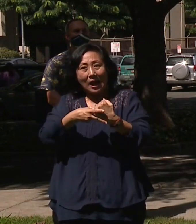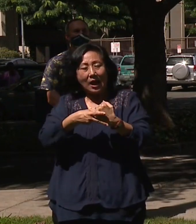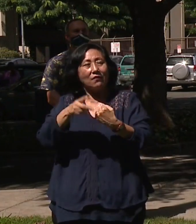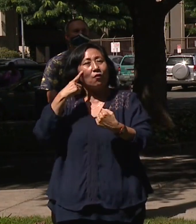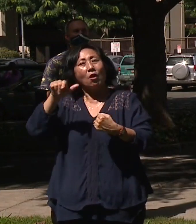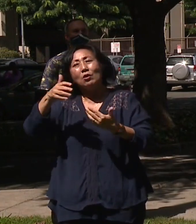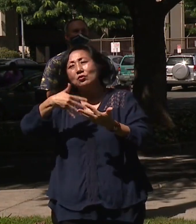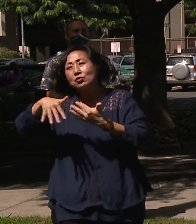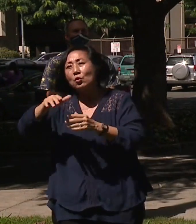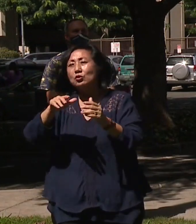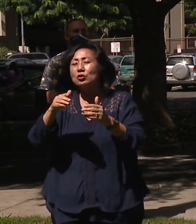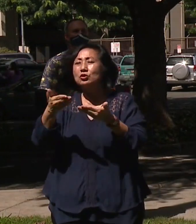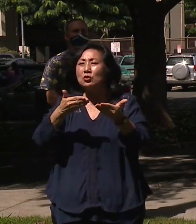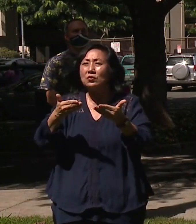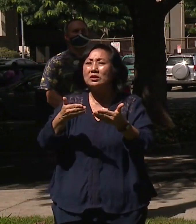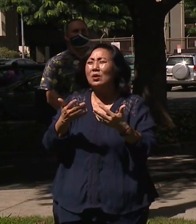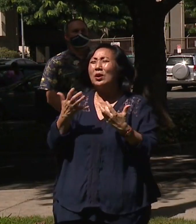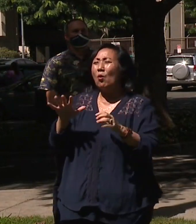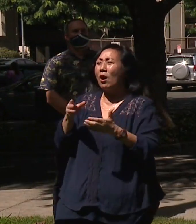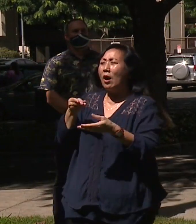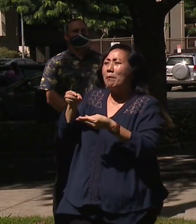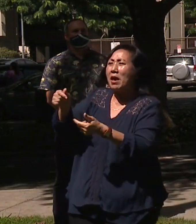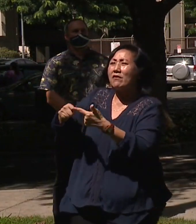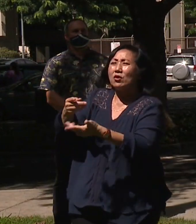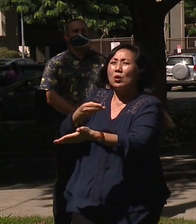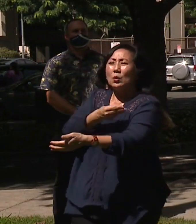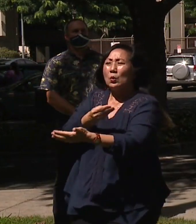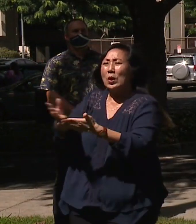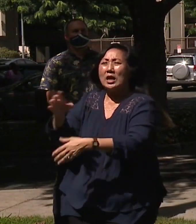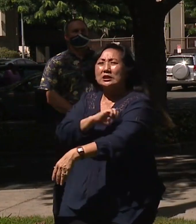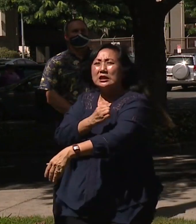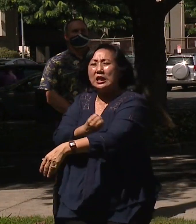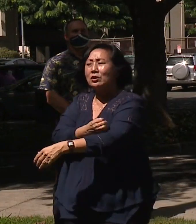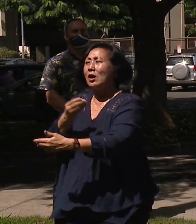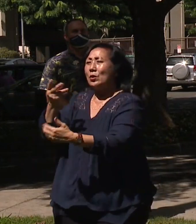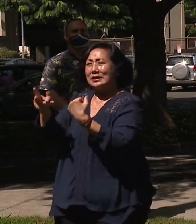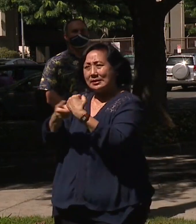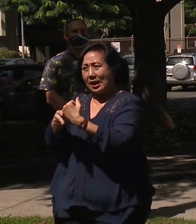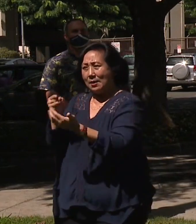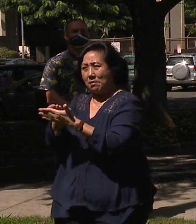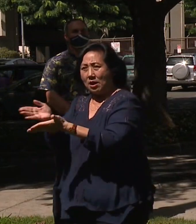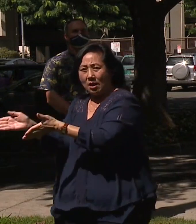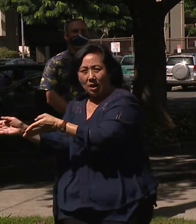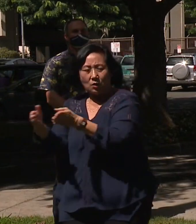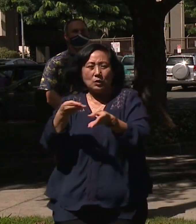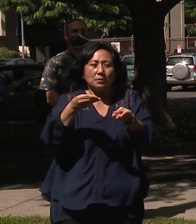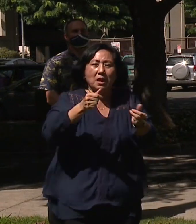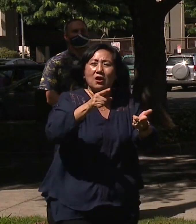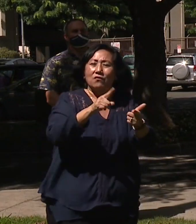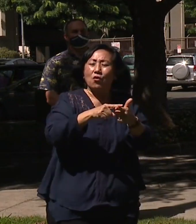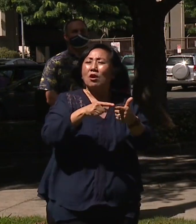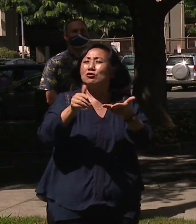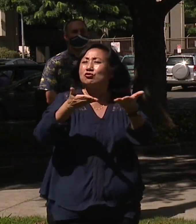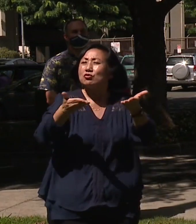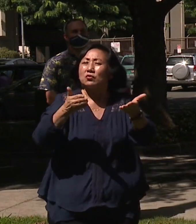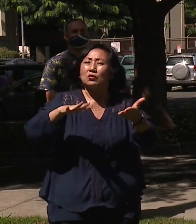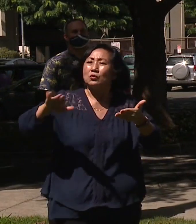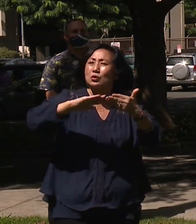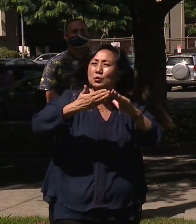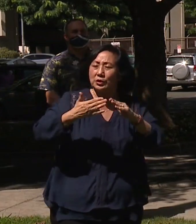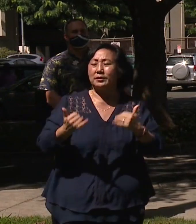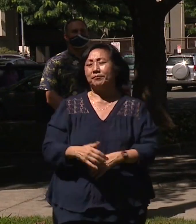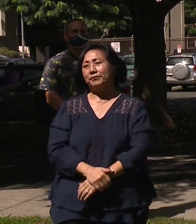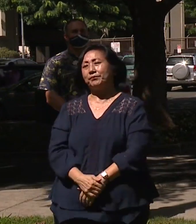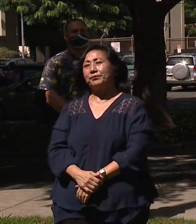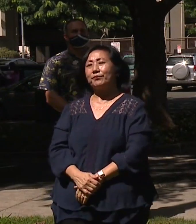right now with COVID. We don't want to be paying for wasted energy when we can be paying for many other needed services right now.